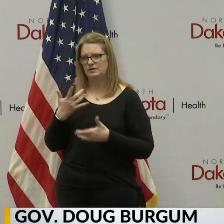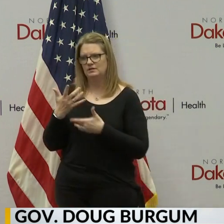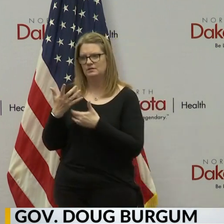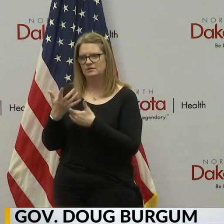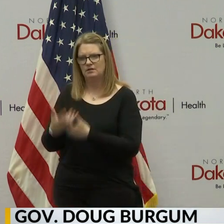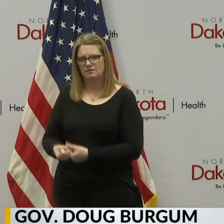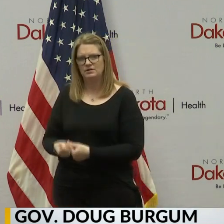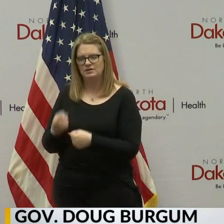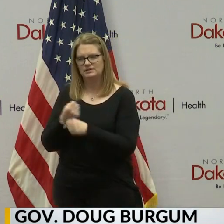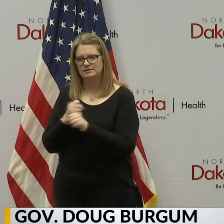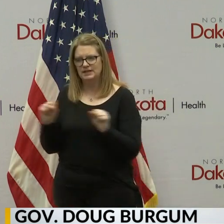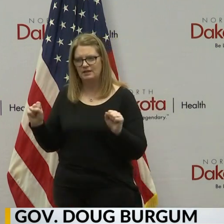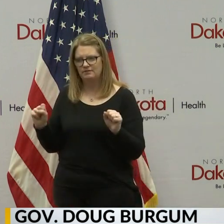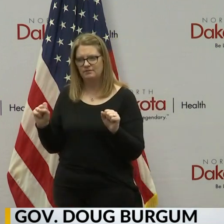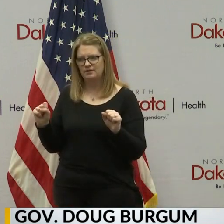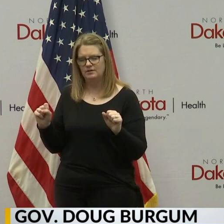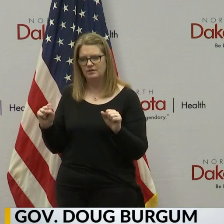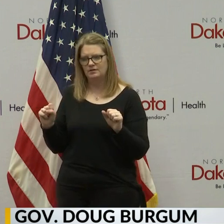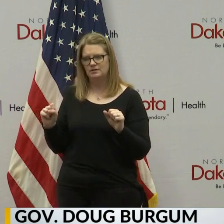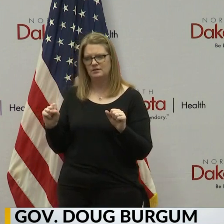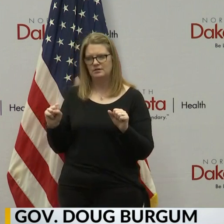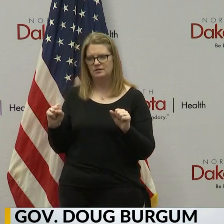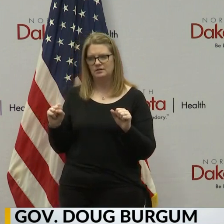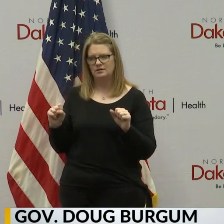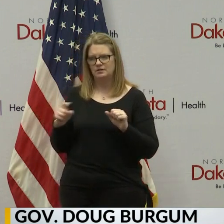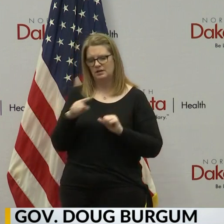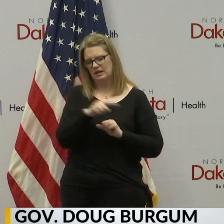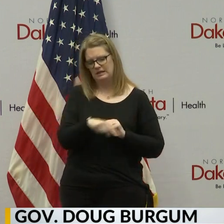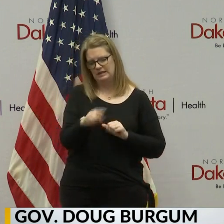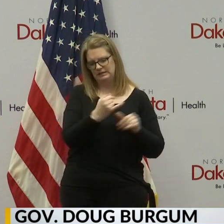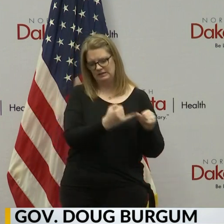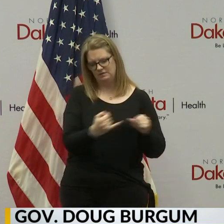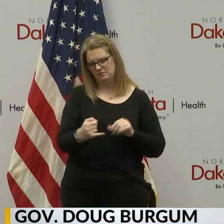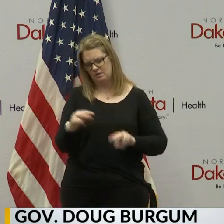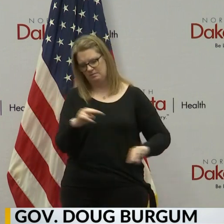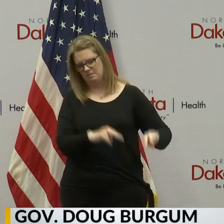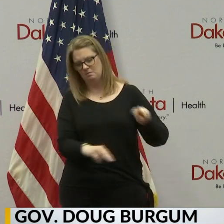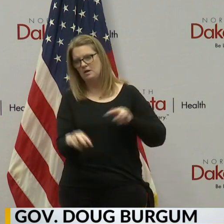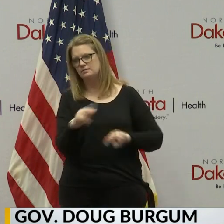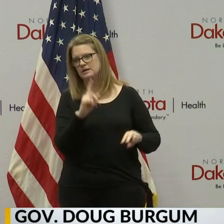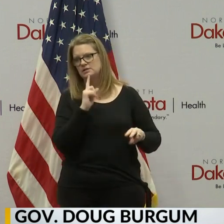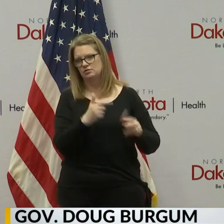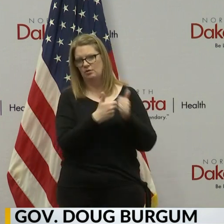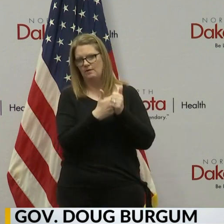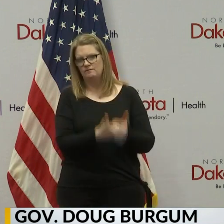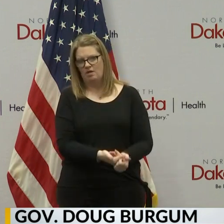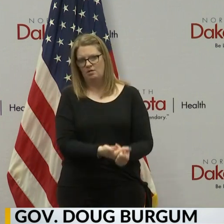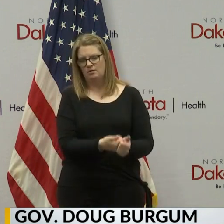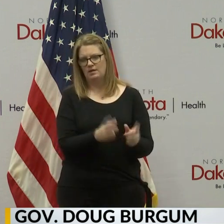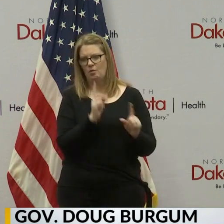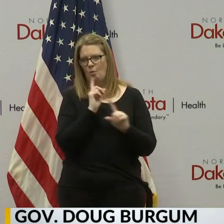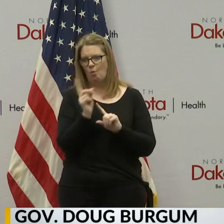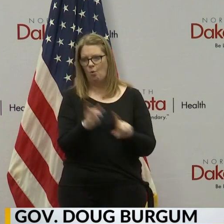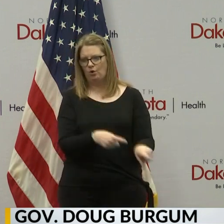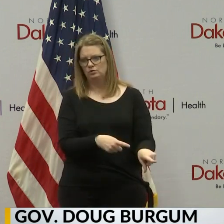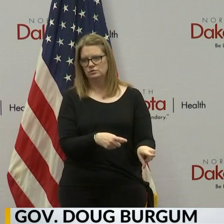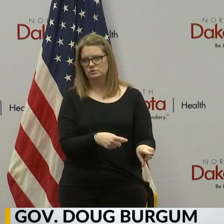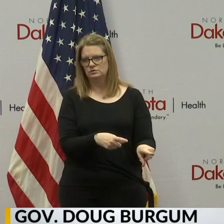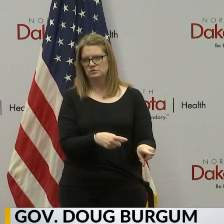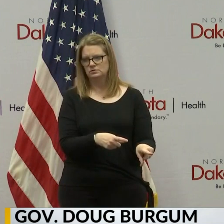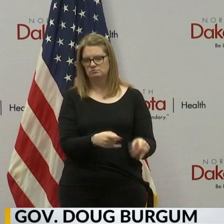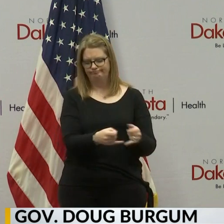from the virus? And will these individuals be monitored to make sure they're complying with any quarantine orders and in